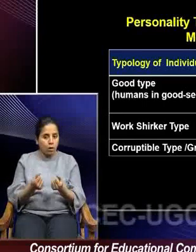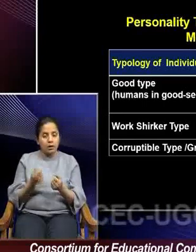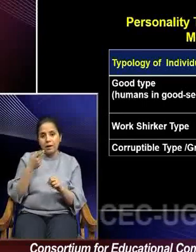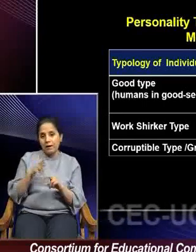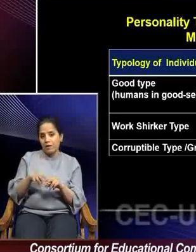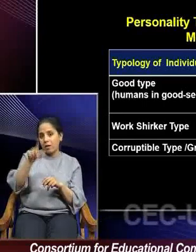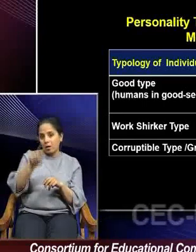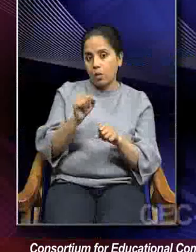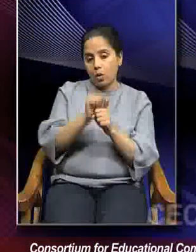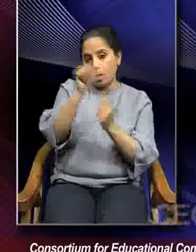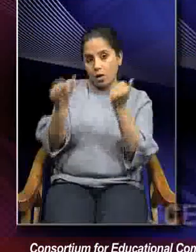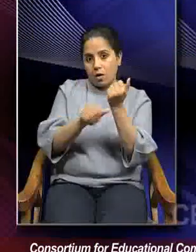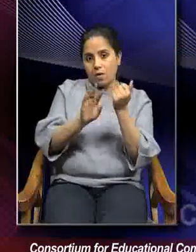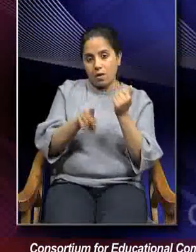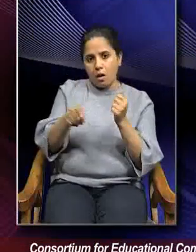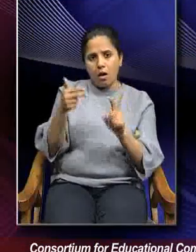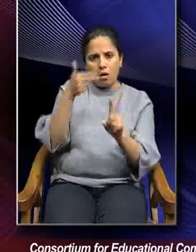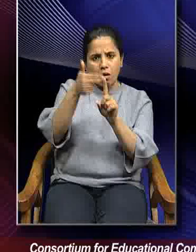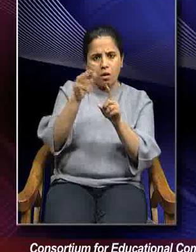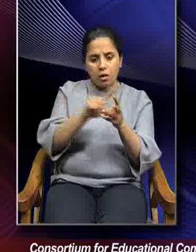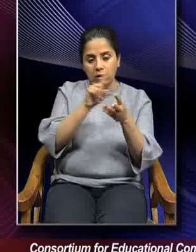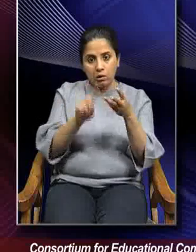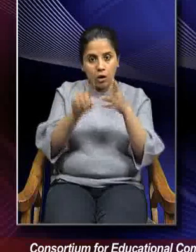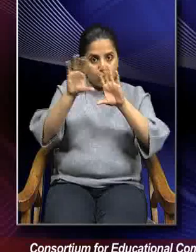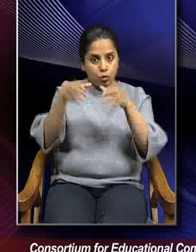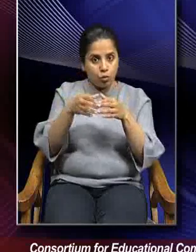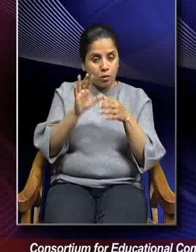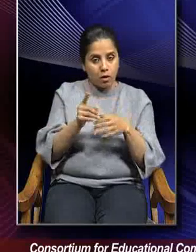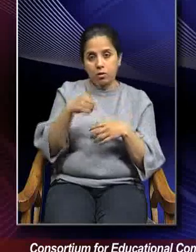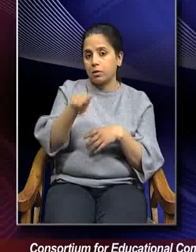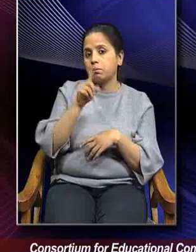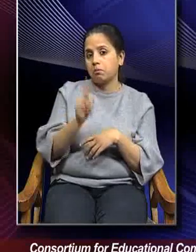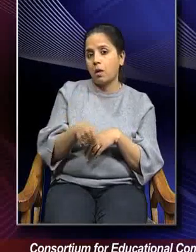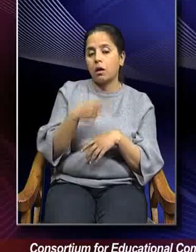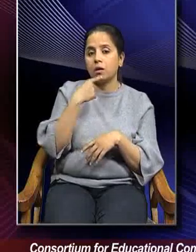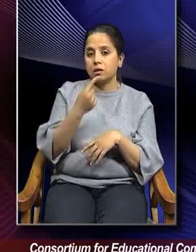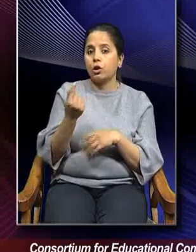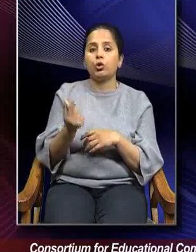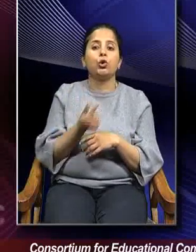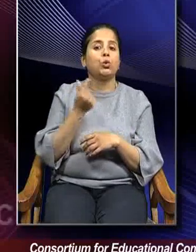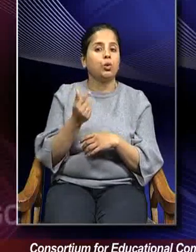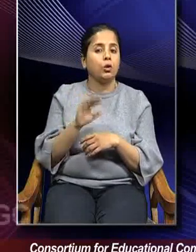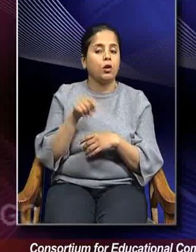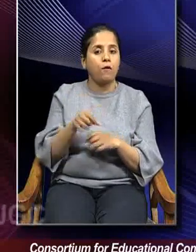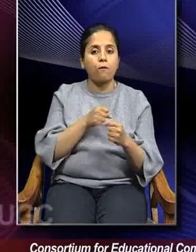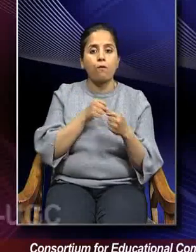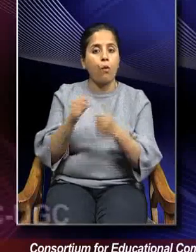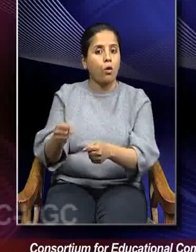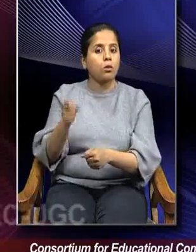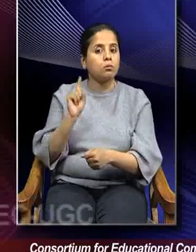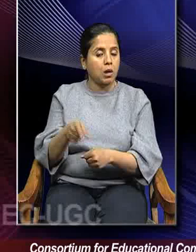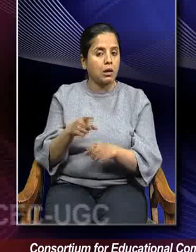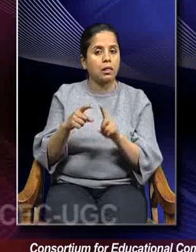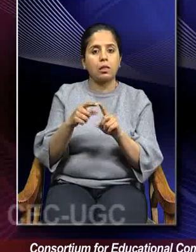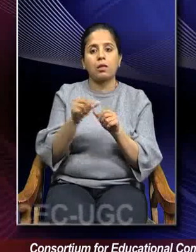employer subordinate is classified under third category, you have to of course use the force that is called dund.